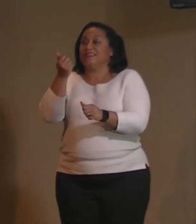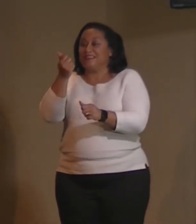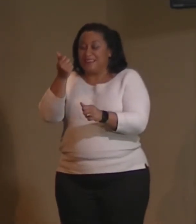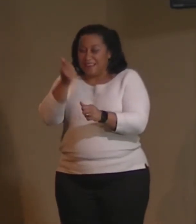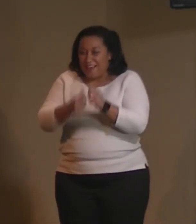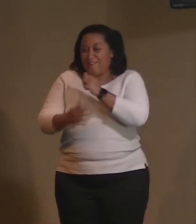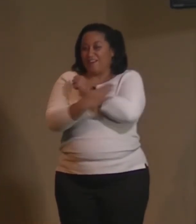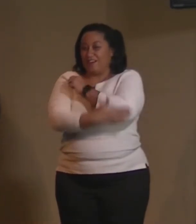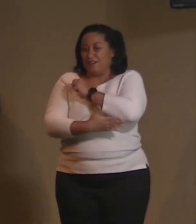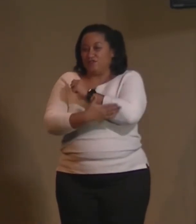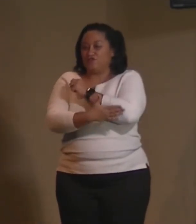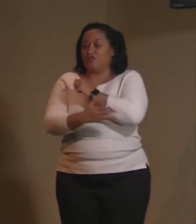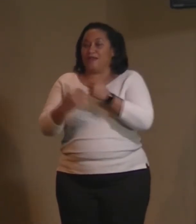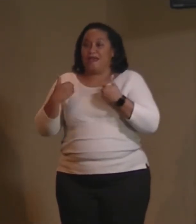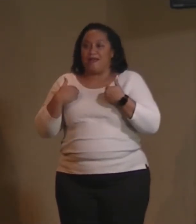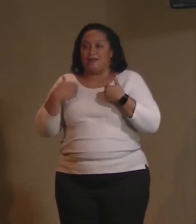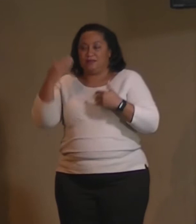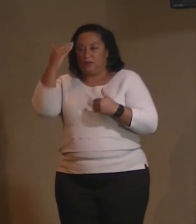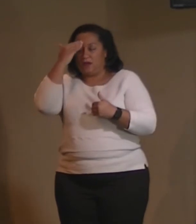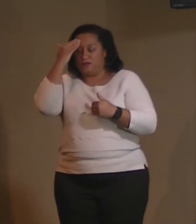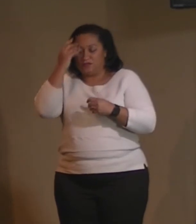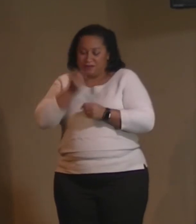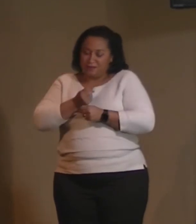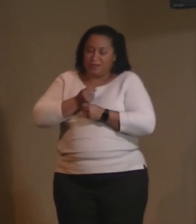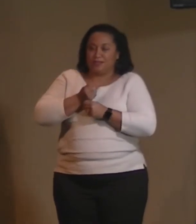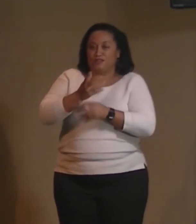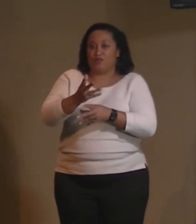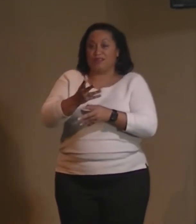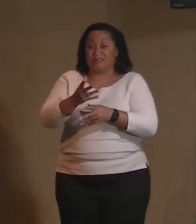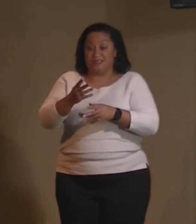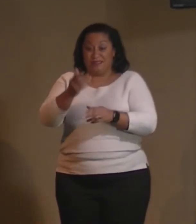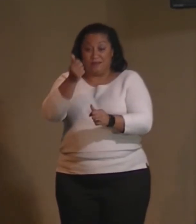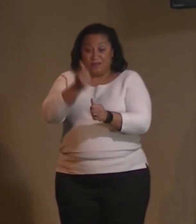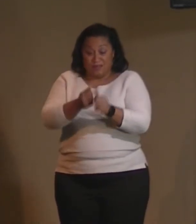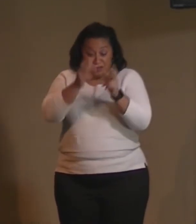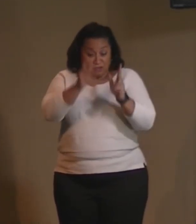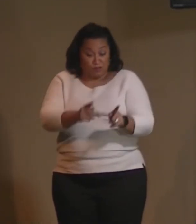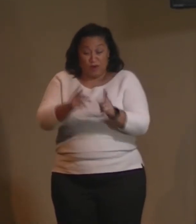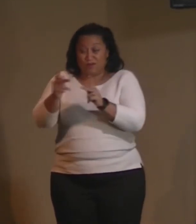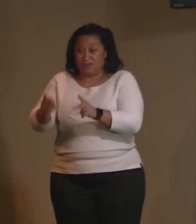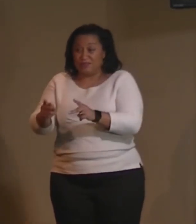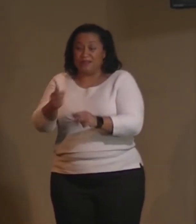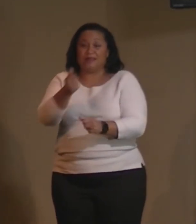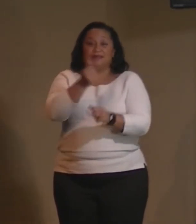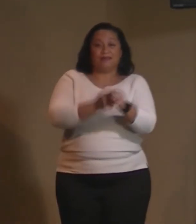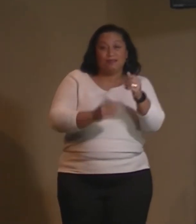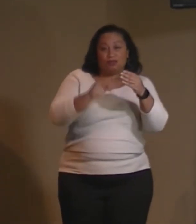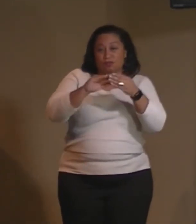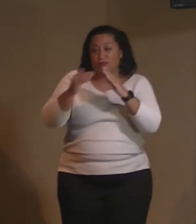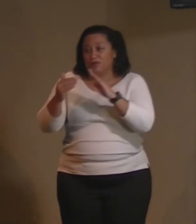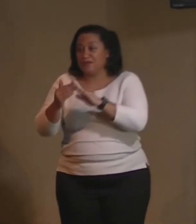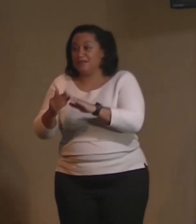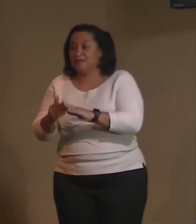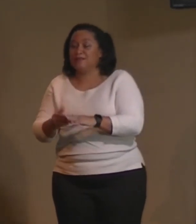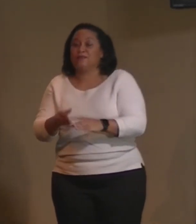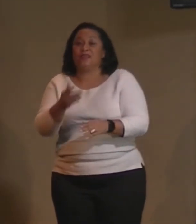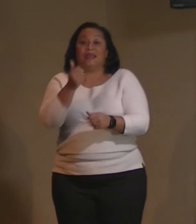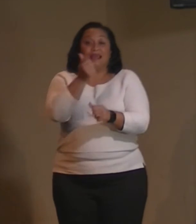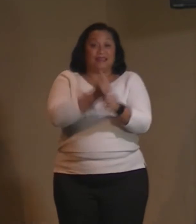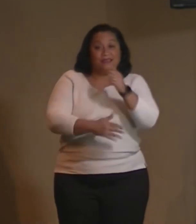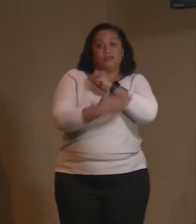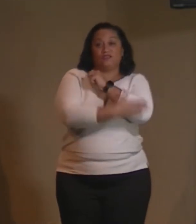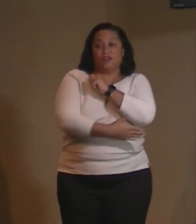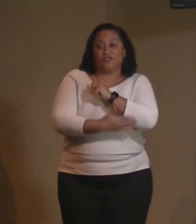expressing each person each community and each